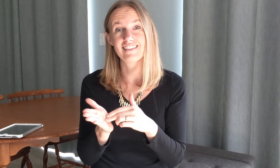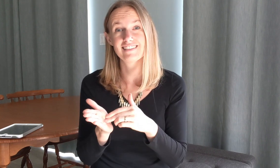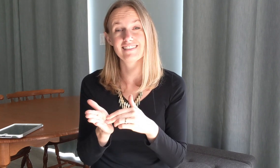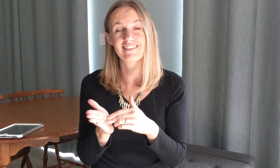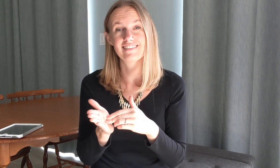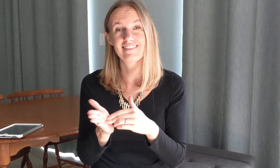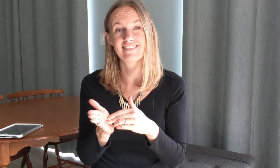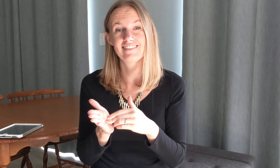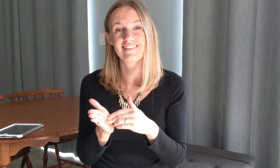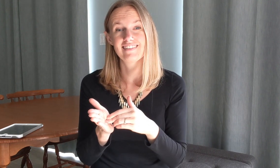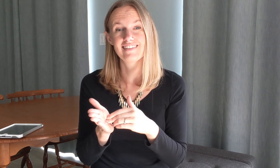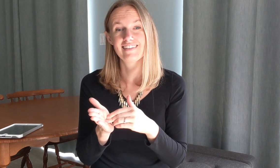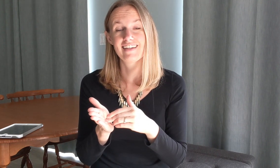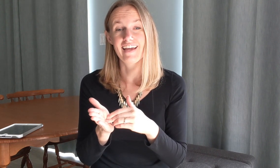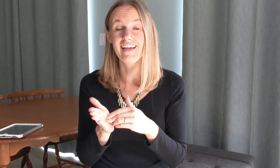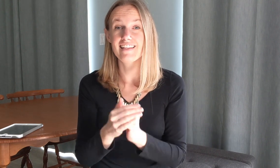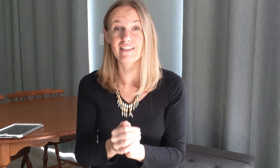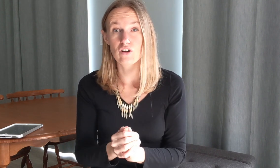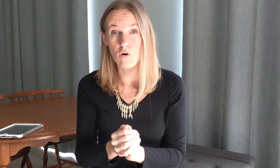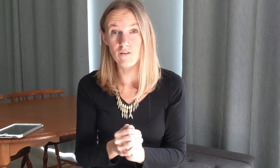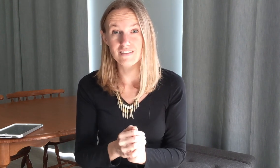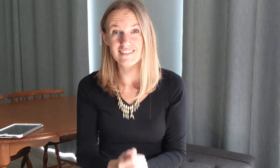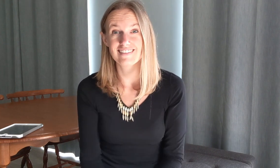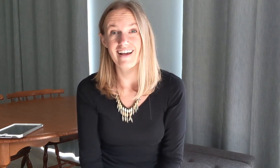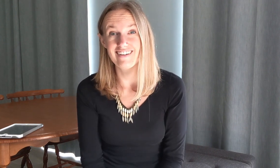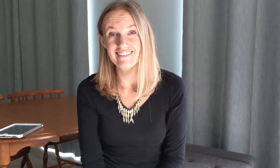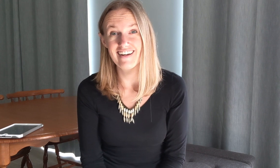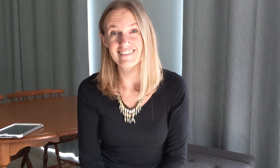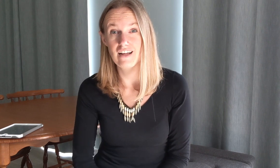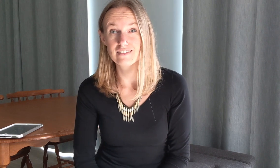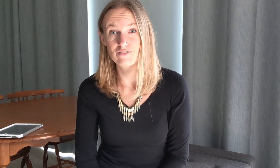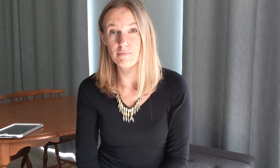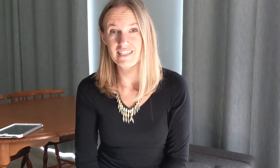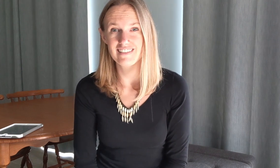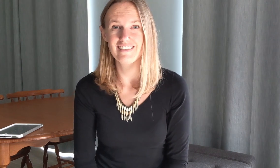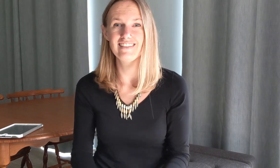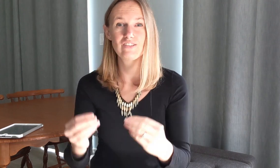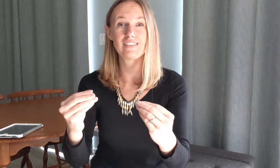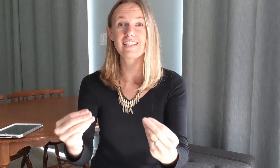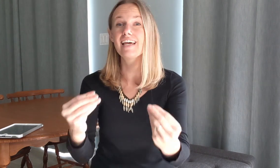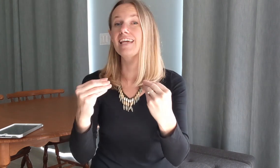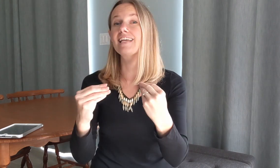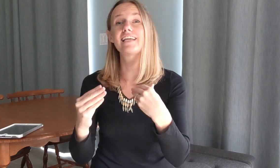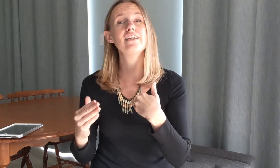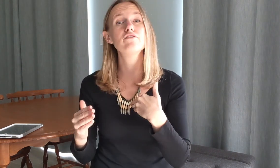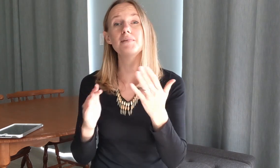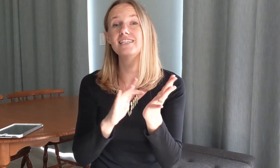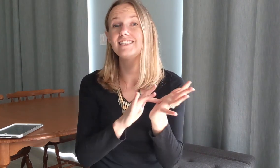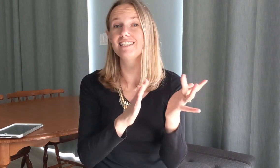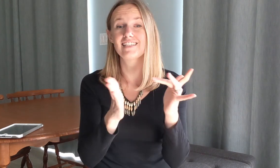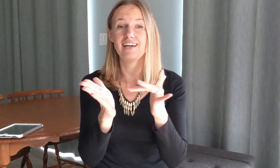okay and then the chorus also has lots of repetition so it's give me Jesus